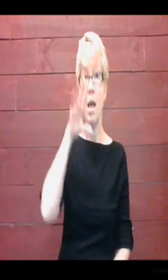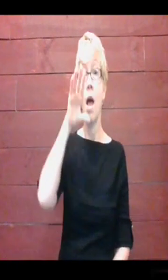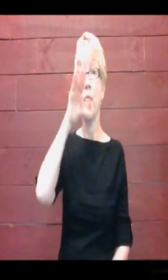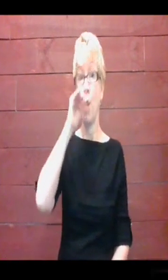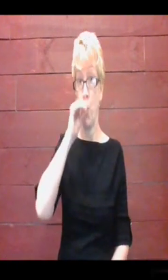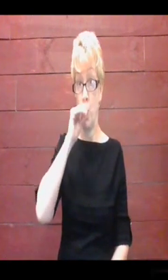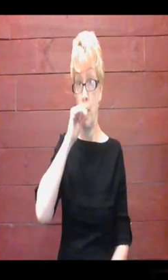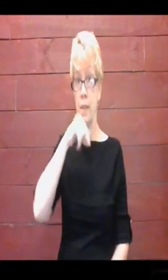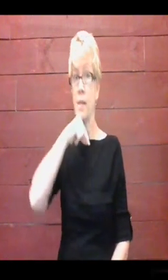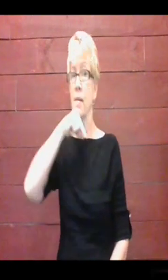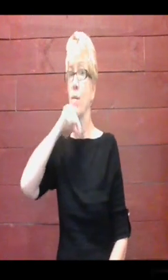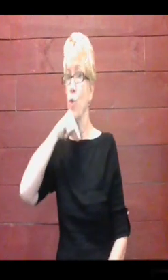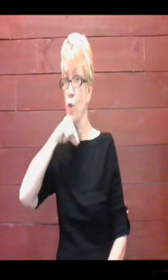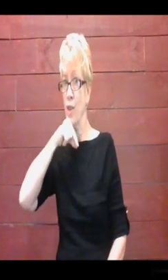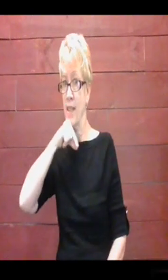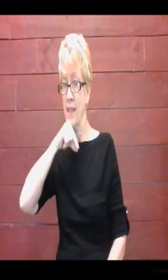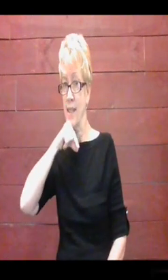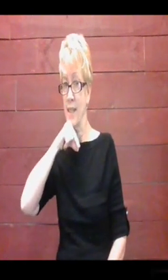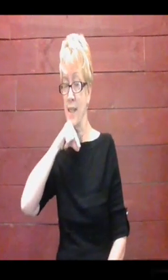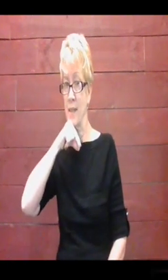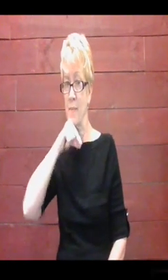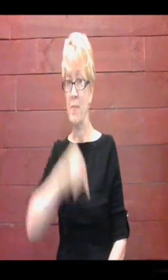Goosey and Turkey Lurkey.